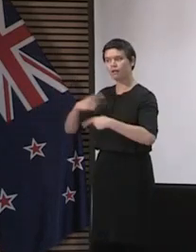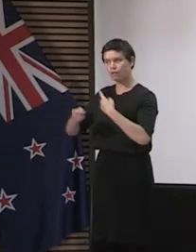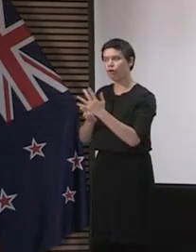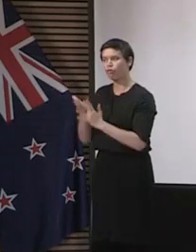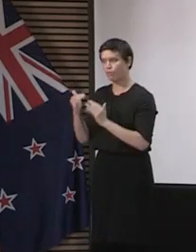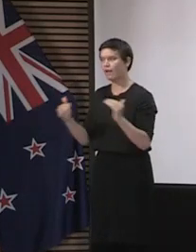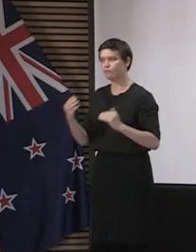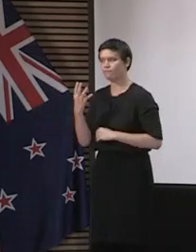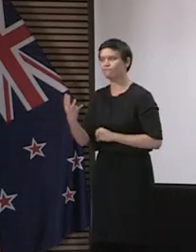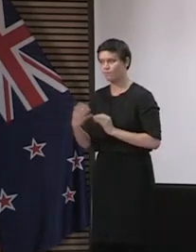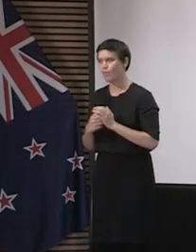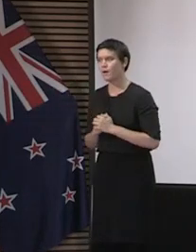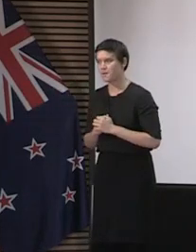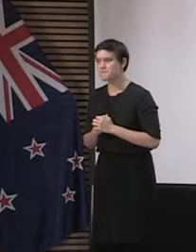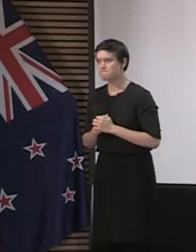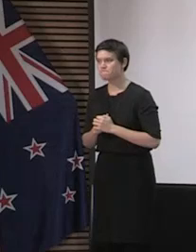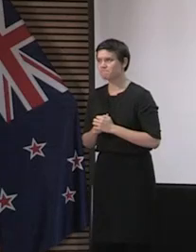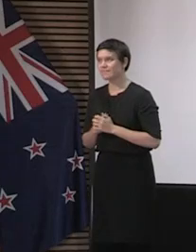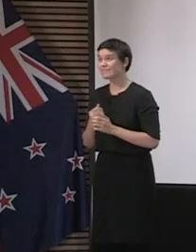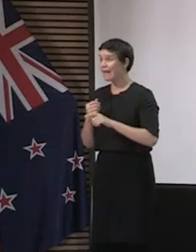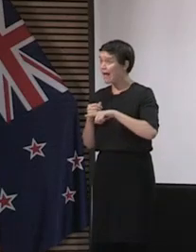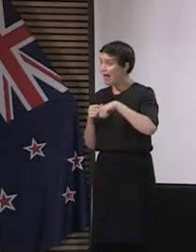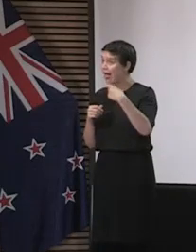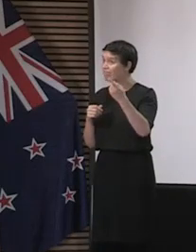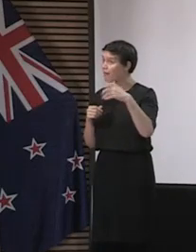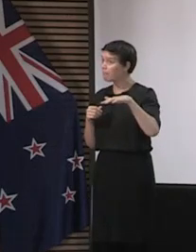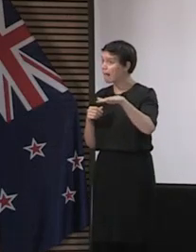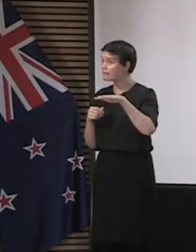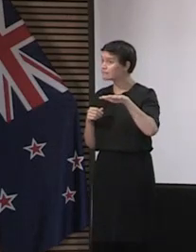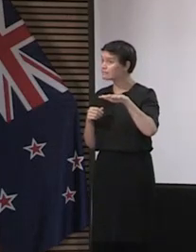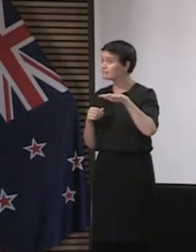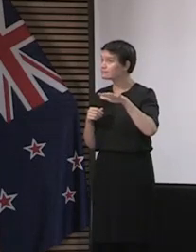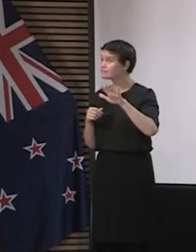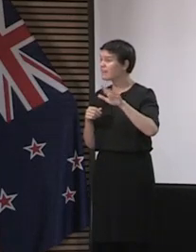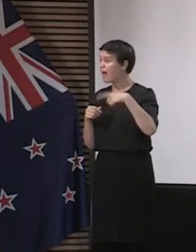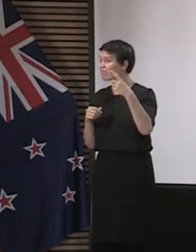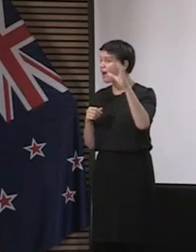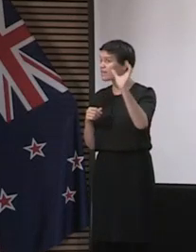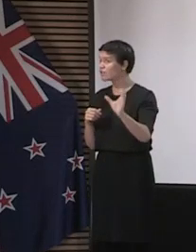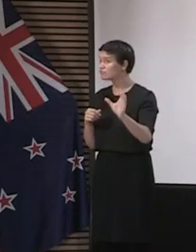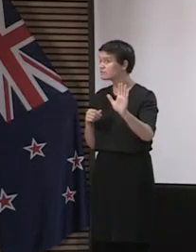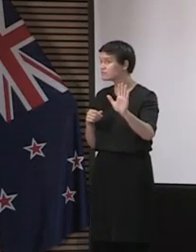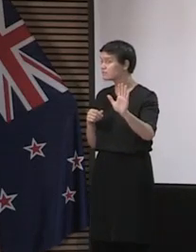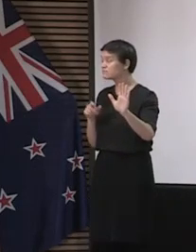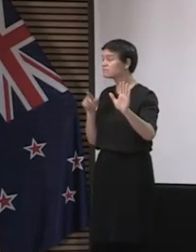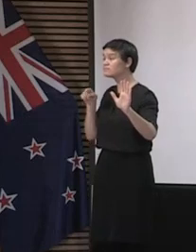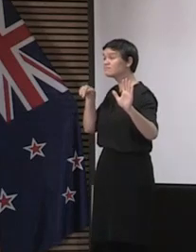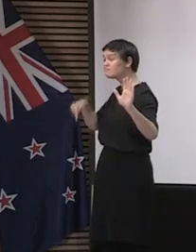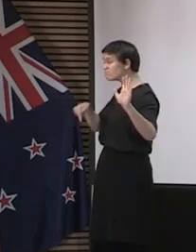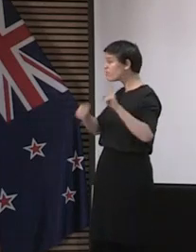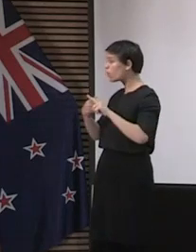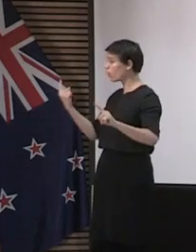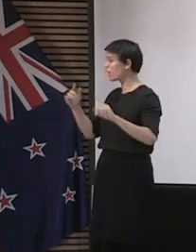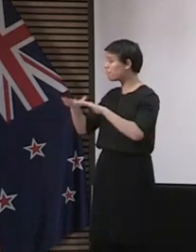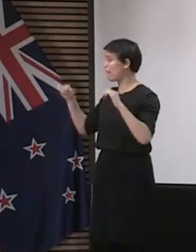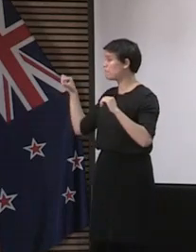so actually, unlike a number of other places, we've moved quite quickly to reopen the House, but to do it in a safe way, in the same